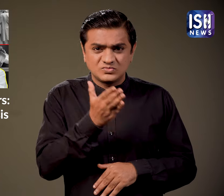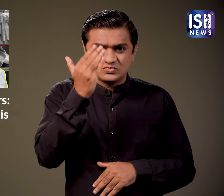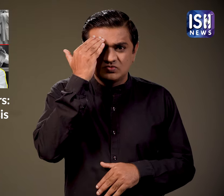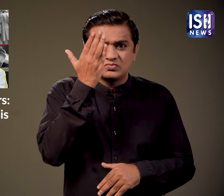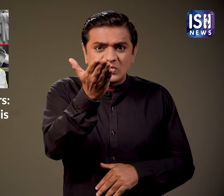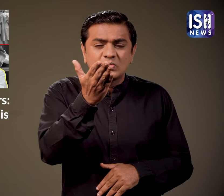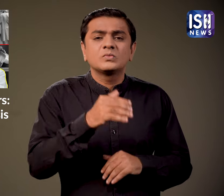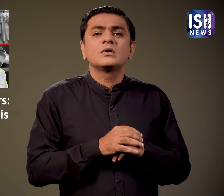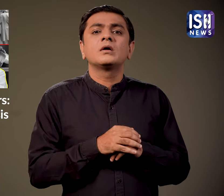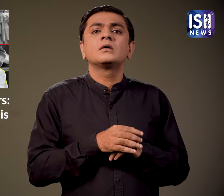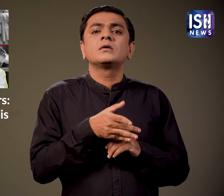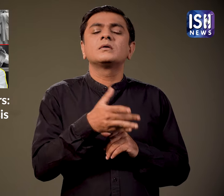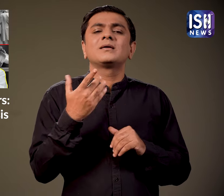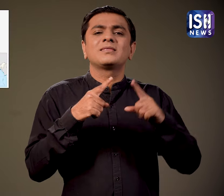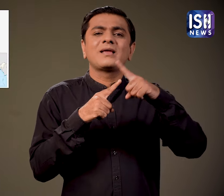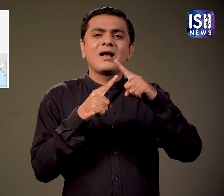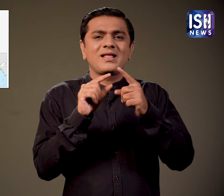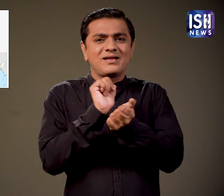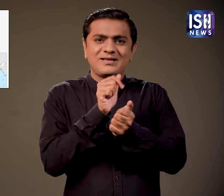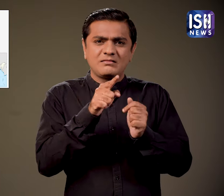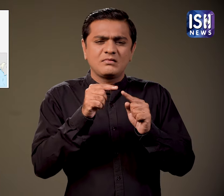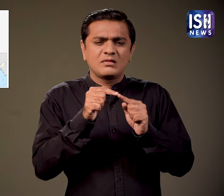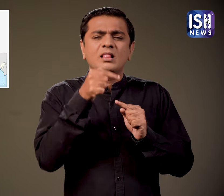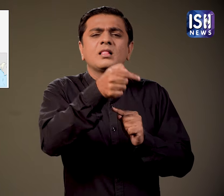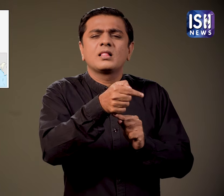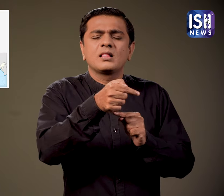Two months back in August, in Thanes Kalwa,